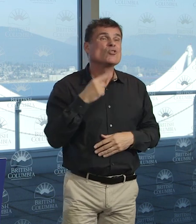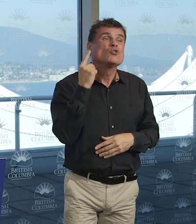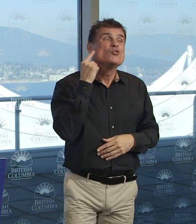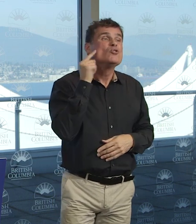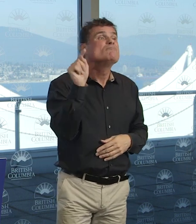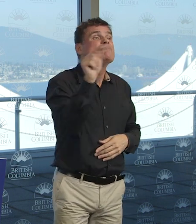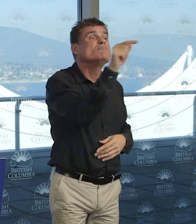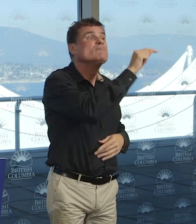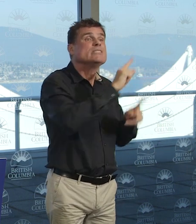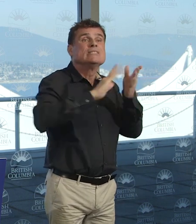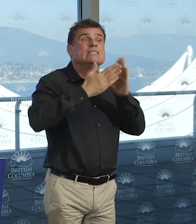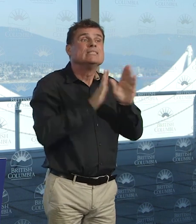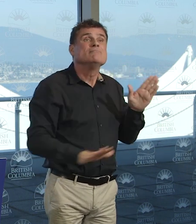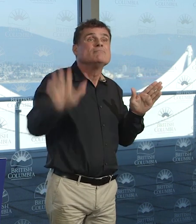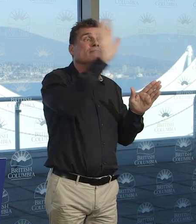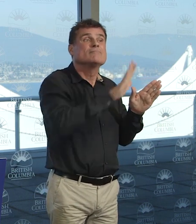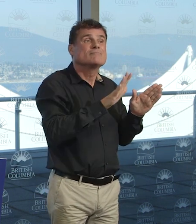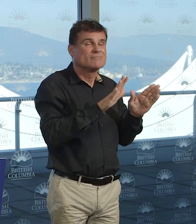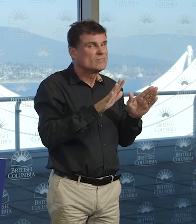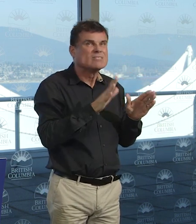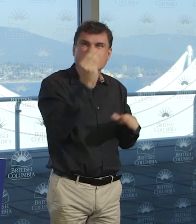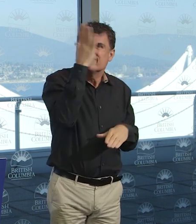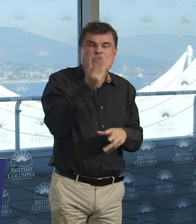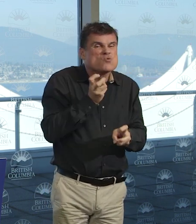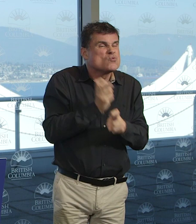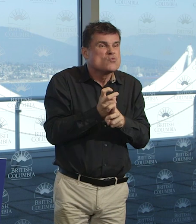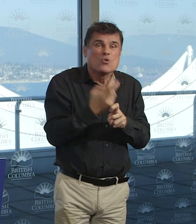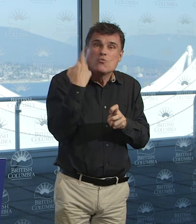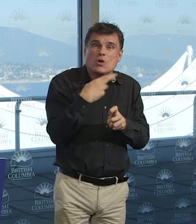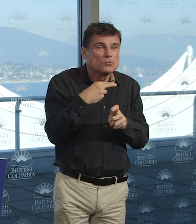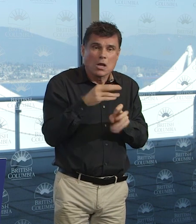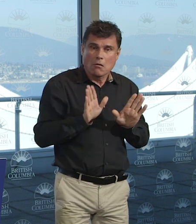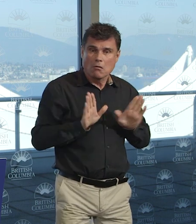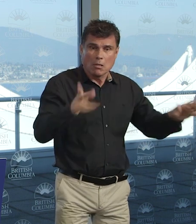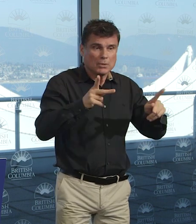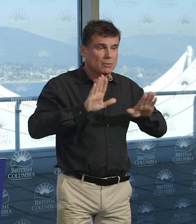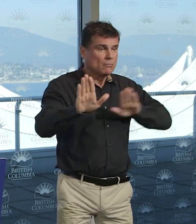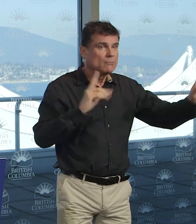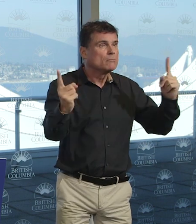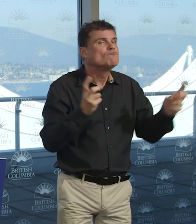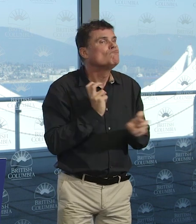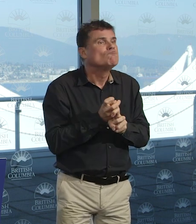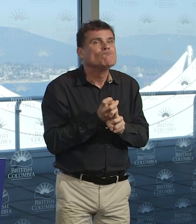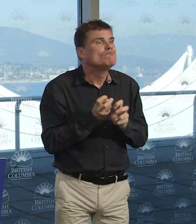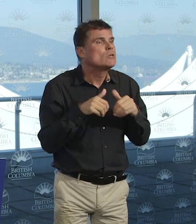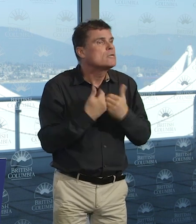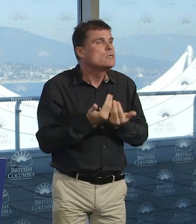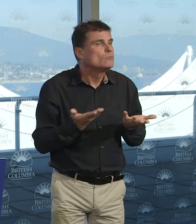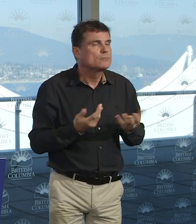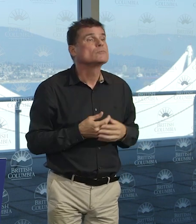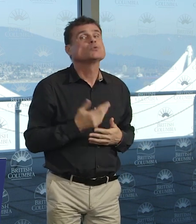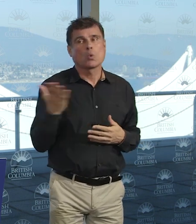So from today, my order is that restaurants must move to a take-out or delivery model